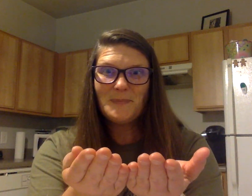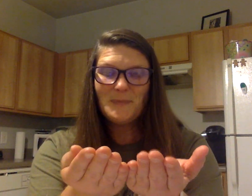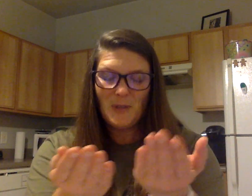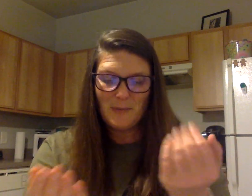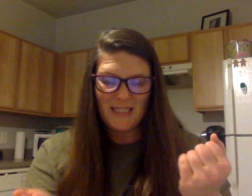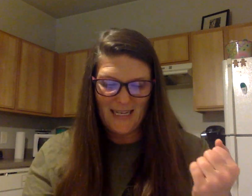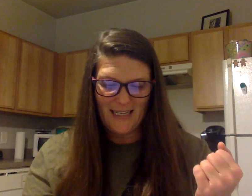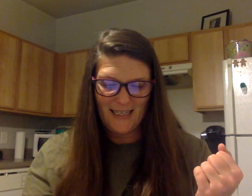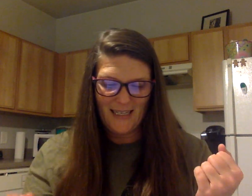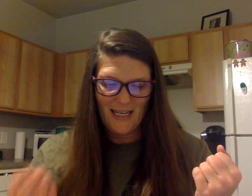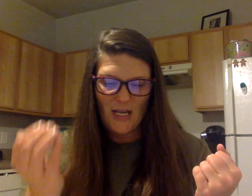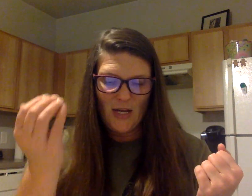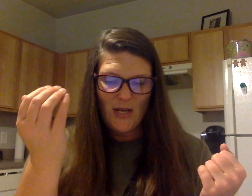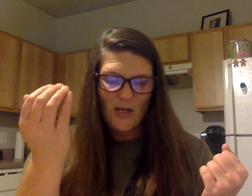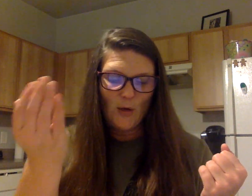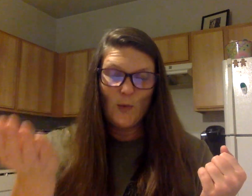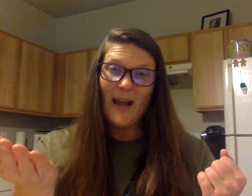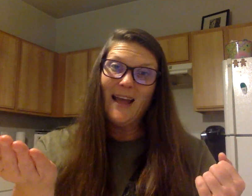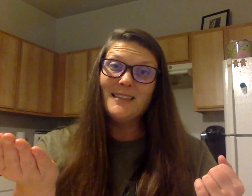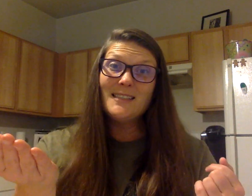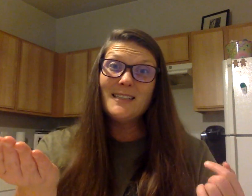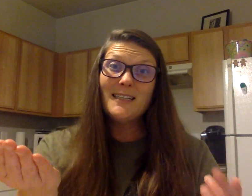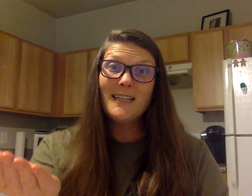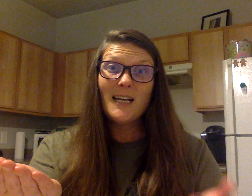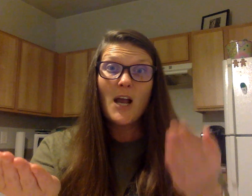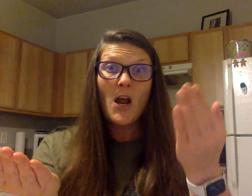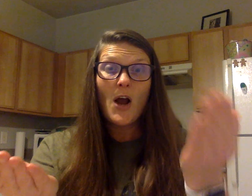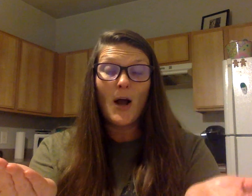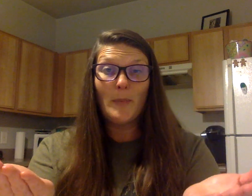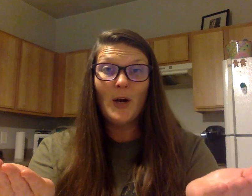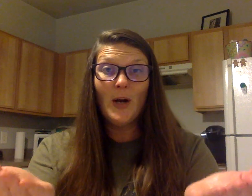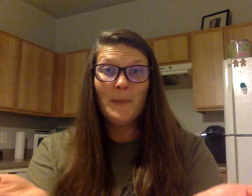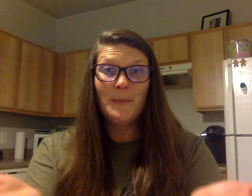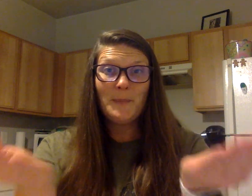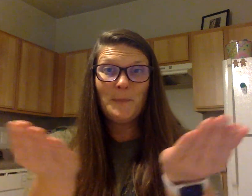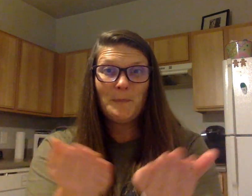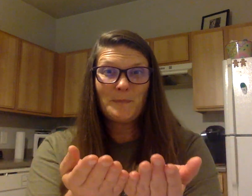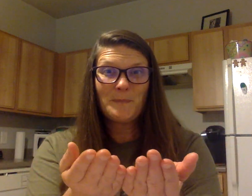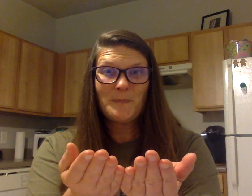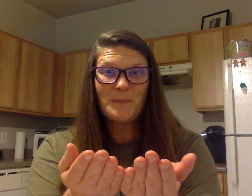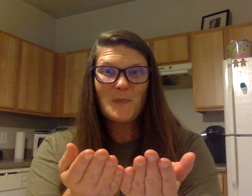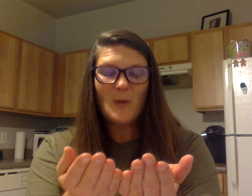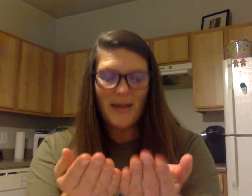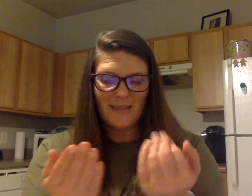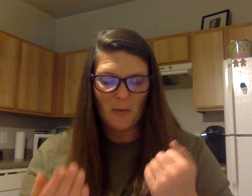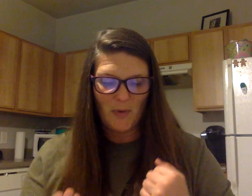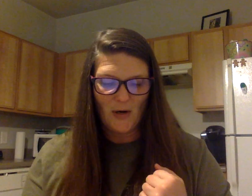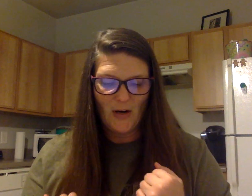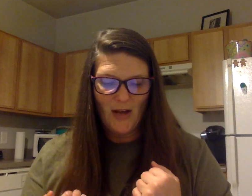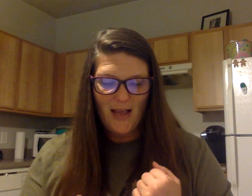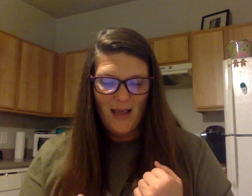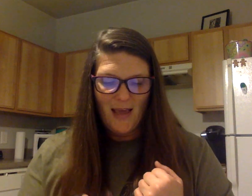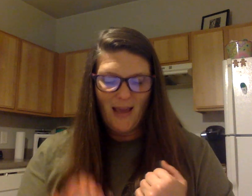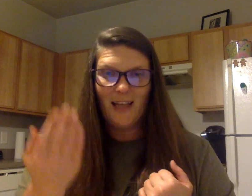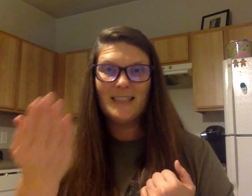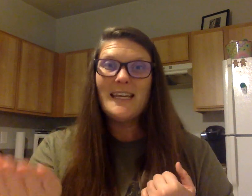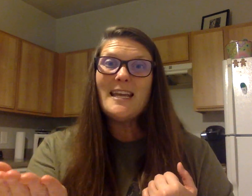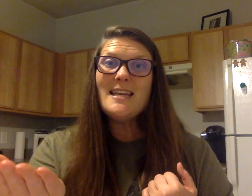Drumstick. Grass. Hopper. Grasshopper. And tea.